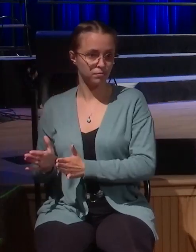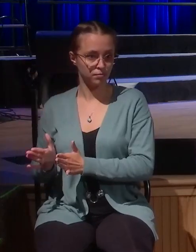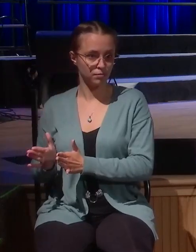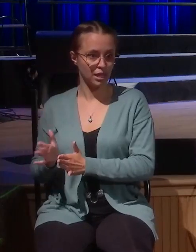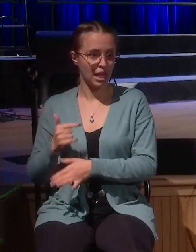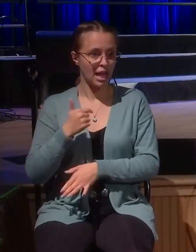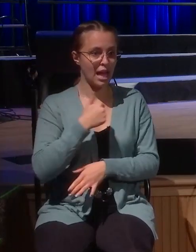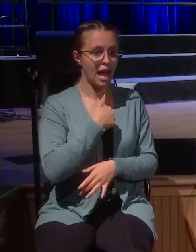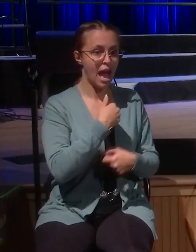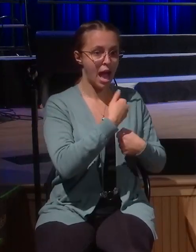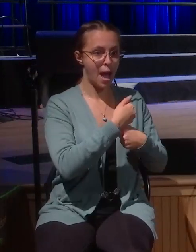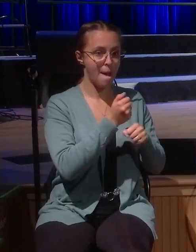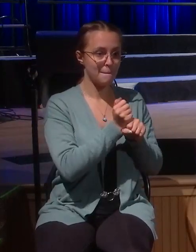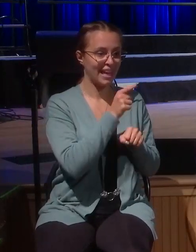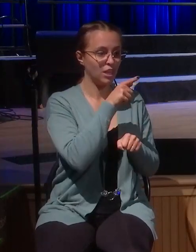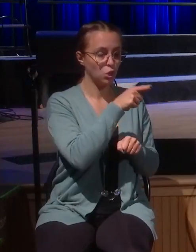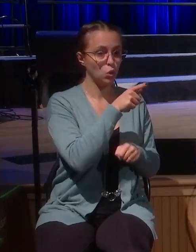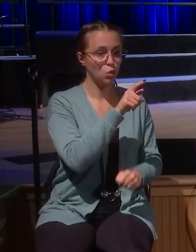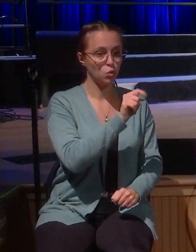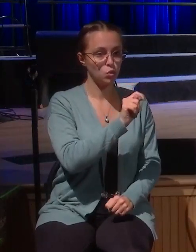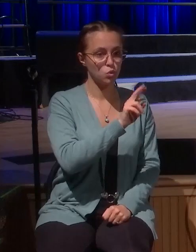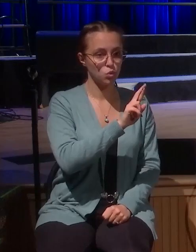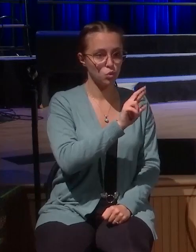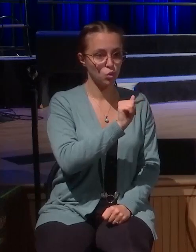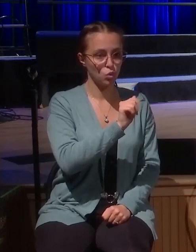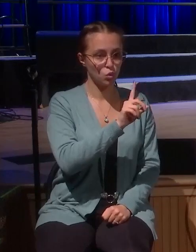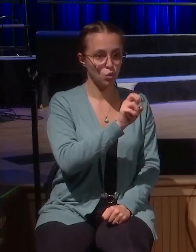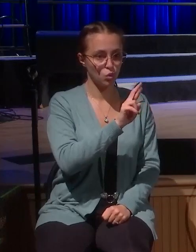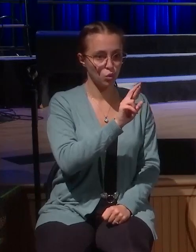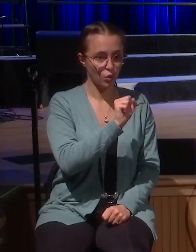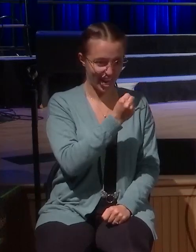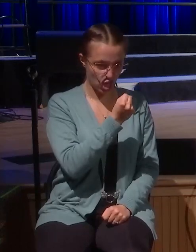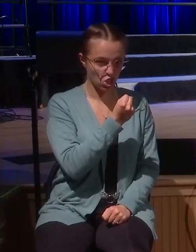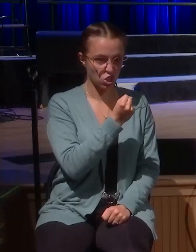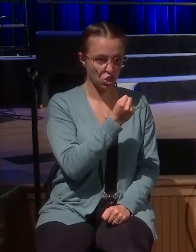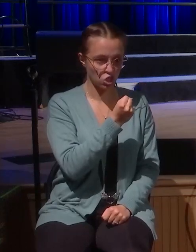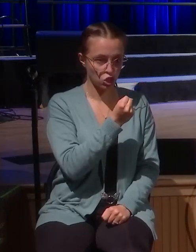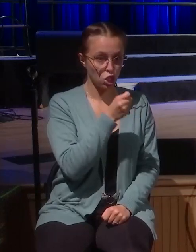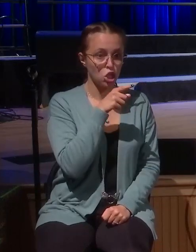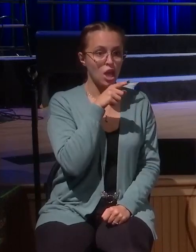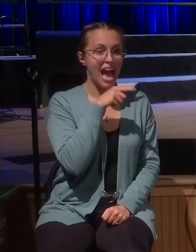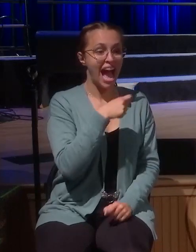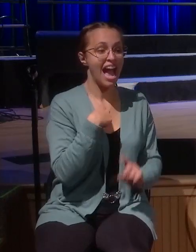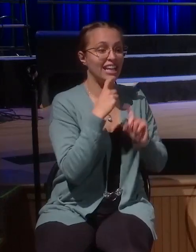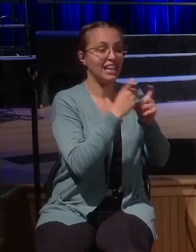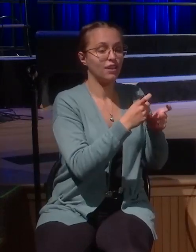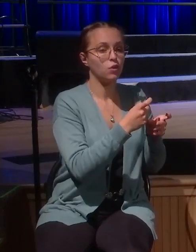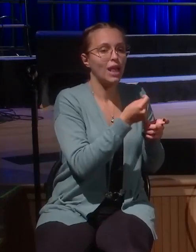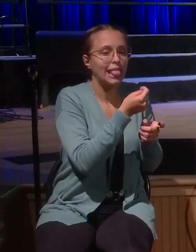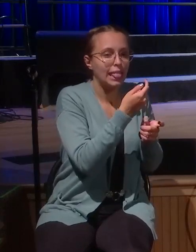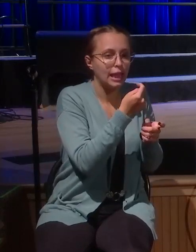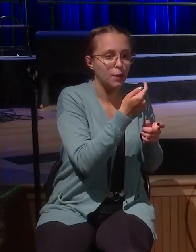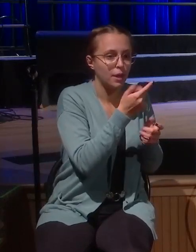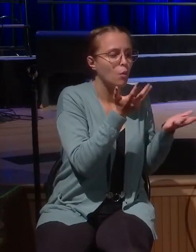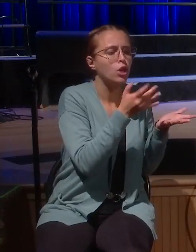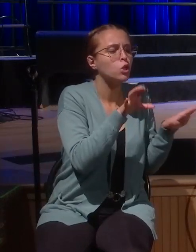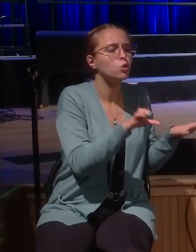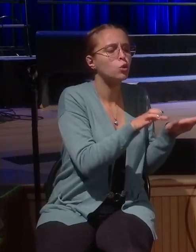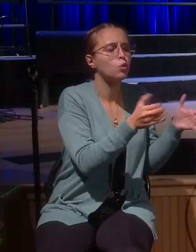time traitors within your towns. I gave you a little bit. What did you do with it? The first servant says, here, I took this mina and I made it